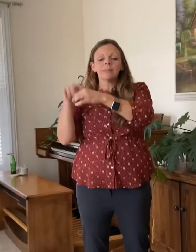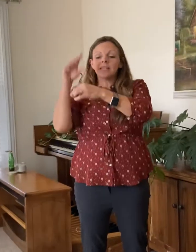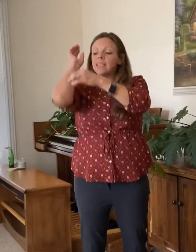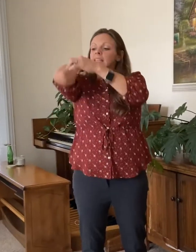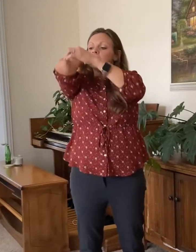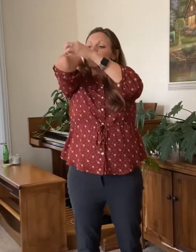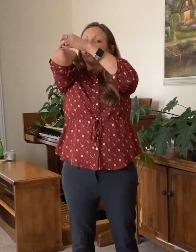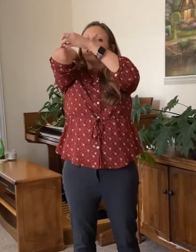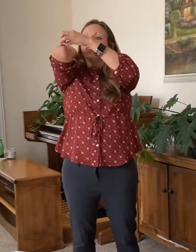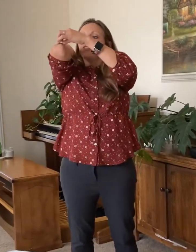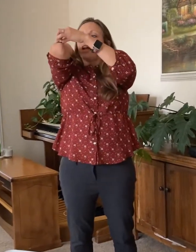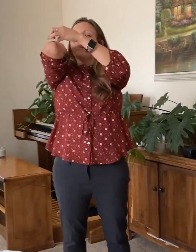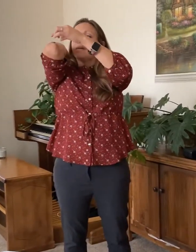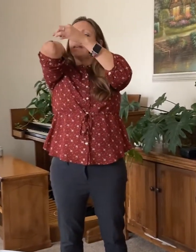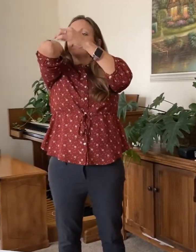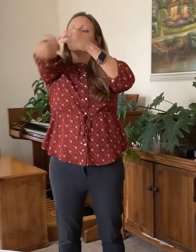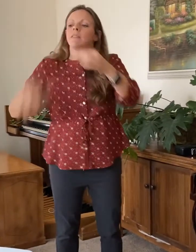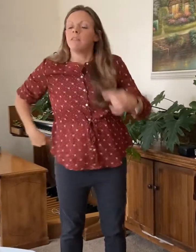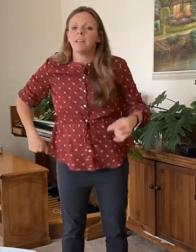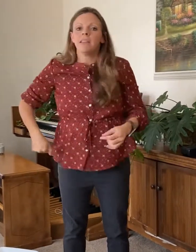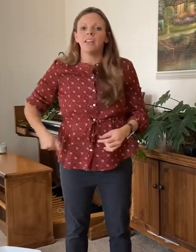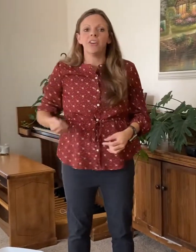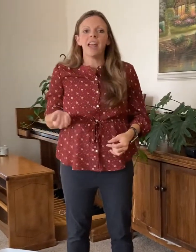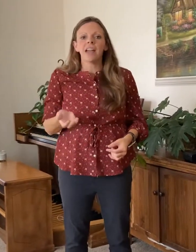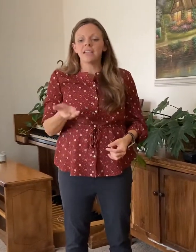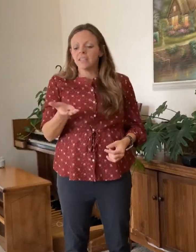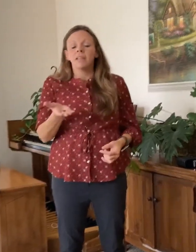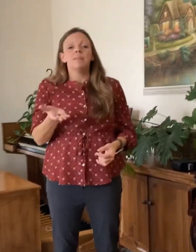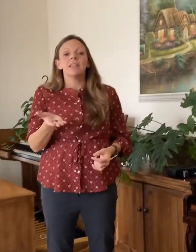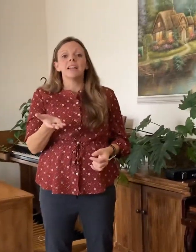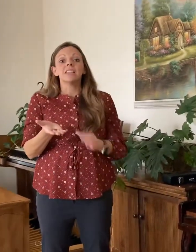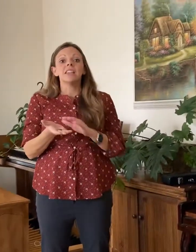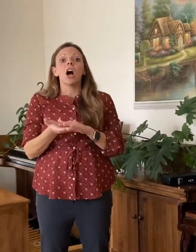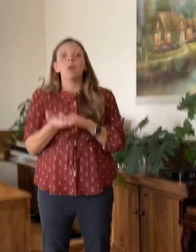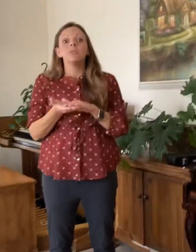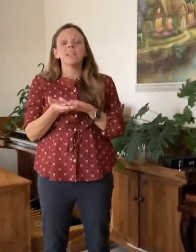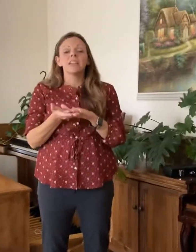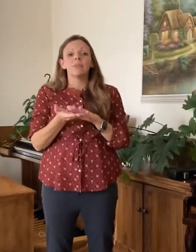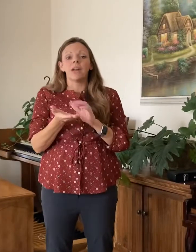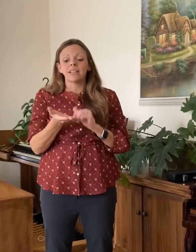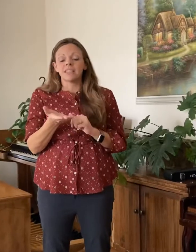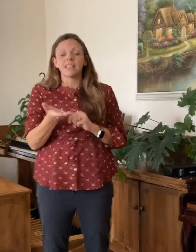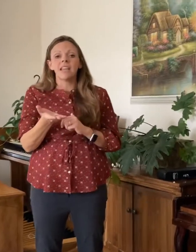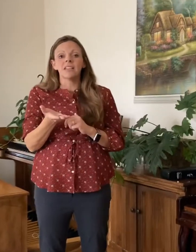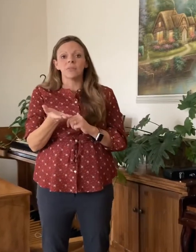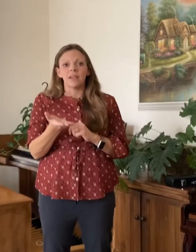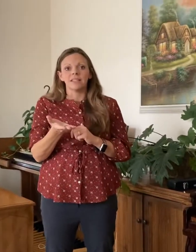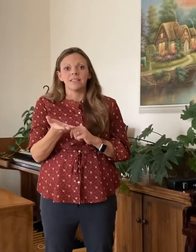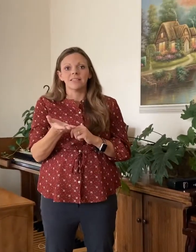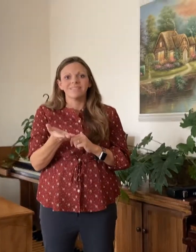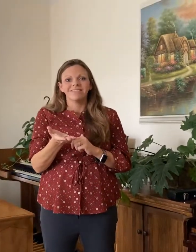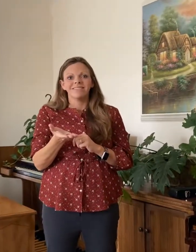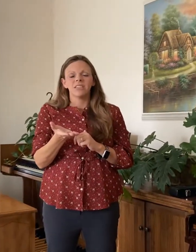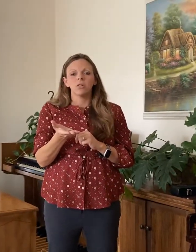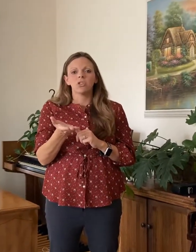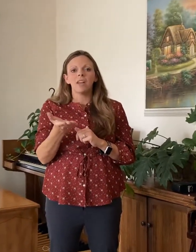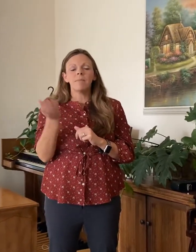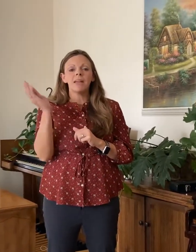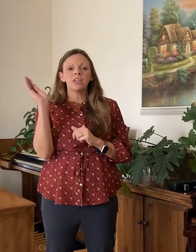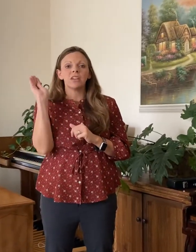to easily grab the pennies in your hand because the object at rest stays at rest. So try the penny trick